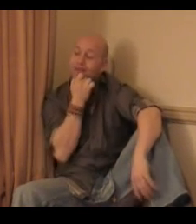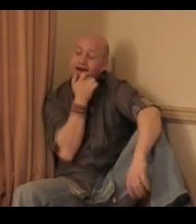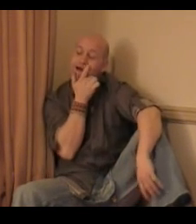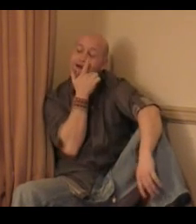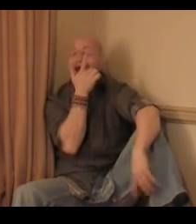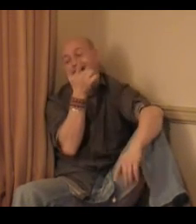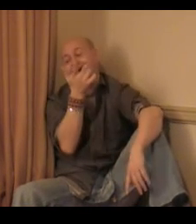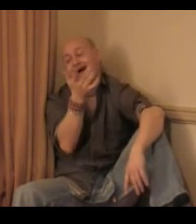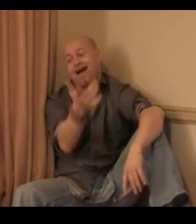smile